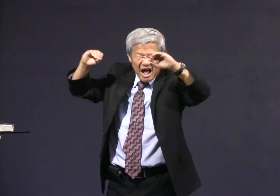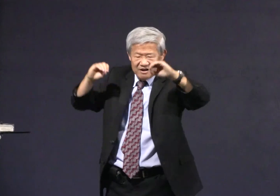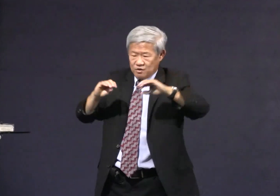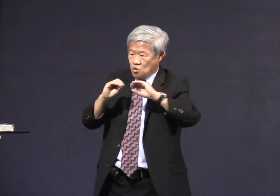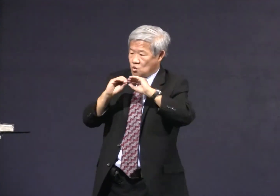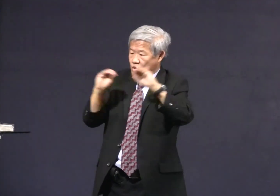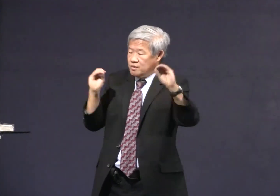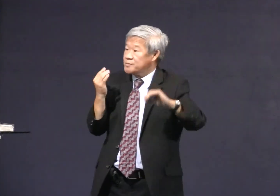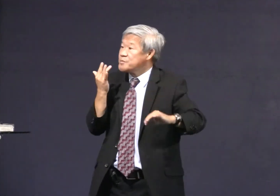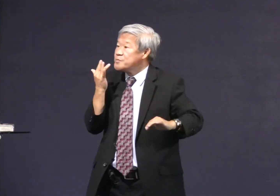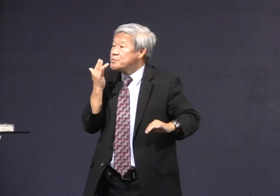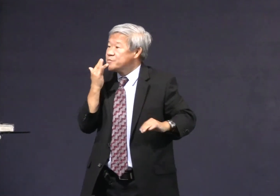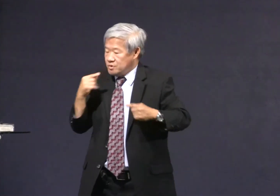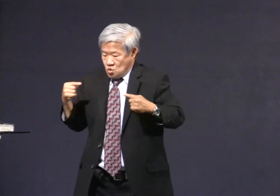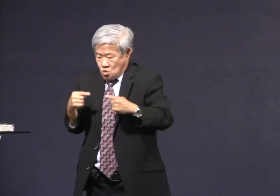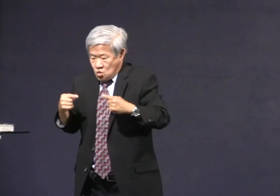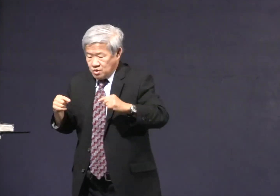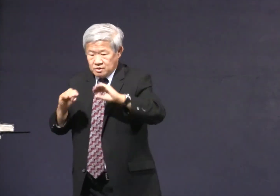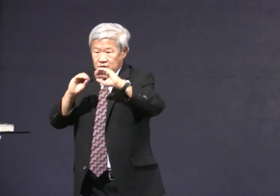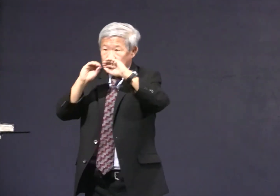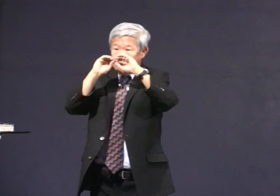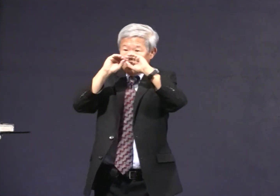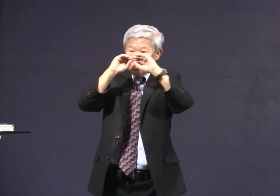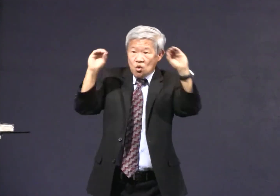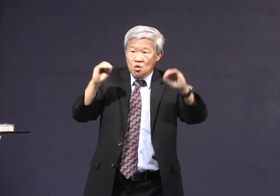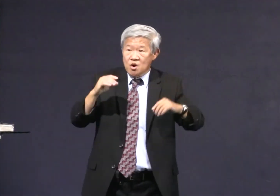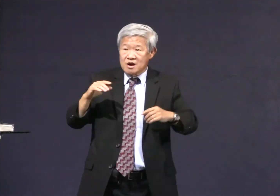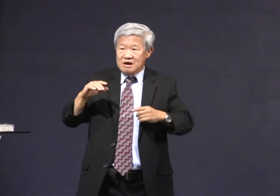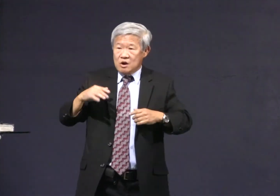they had no disease, no pain,